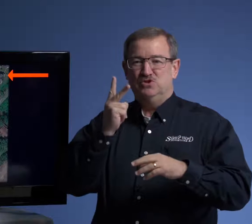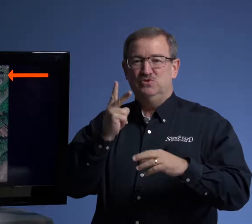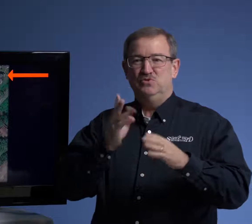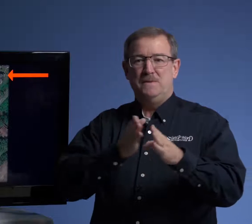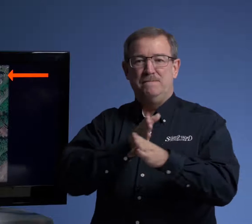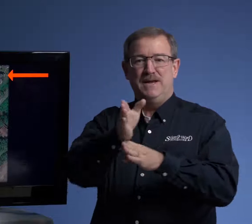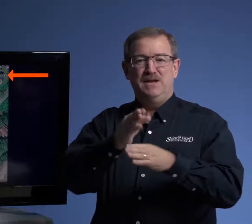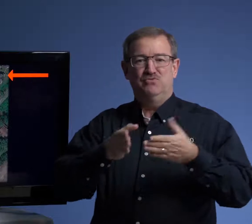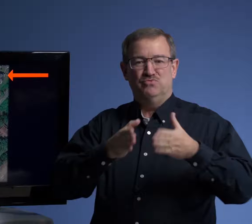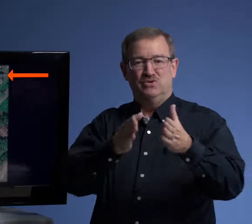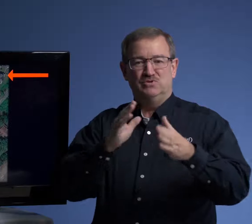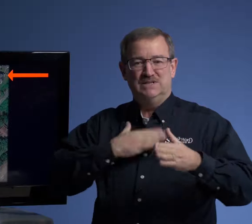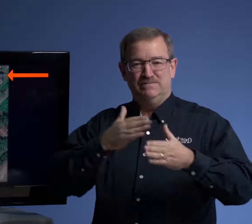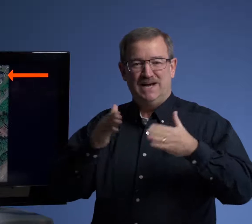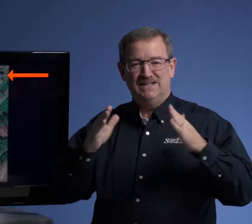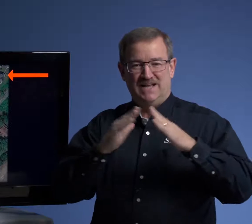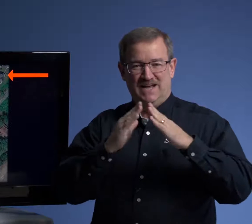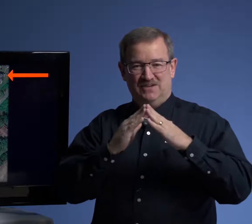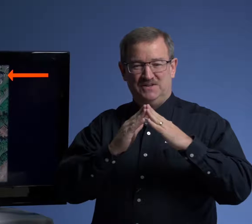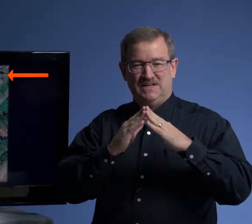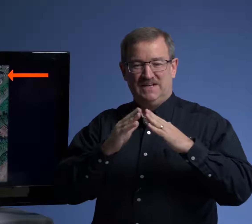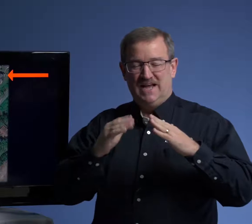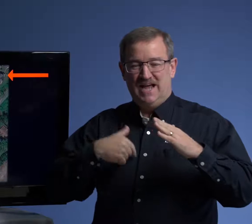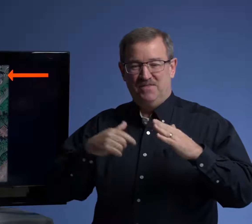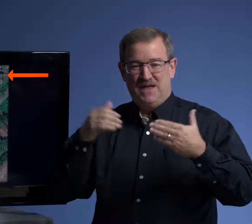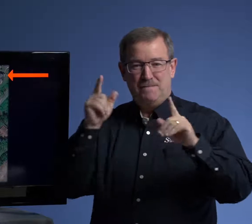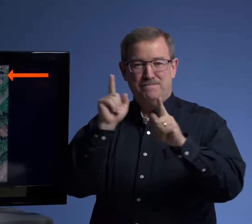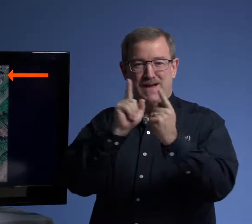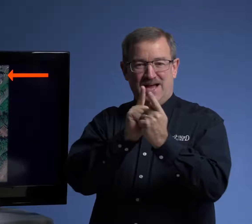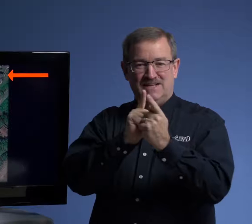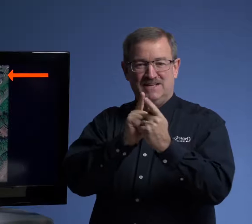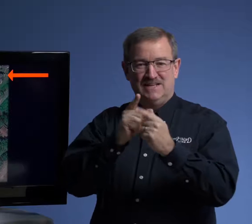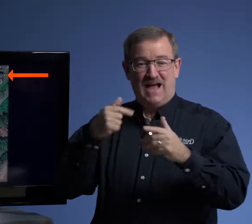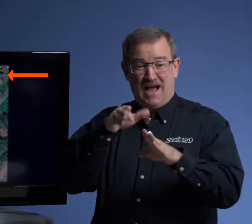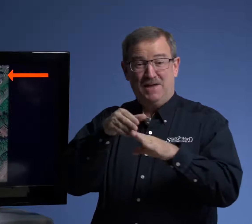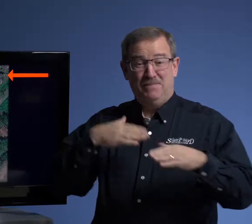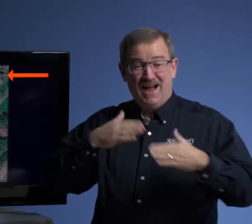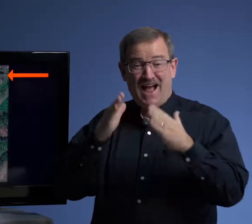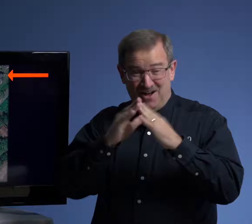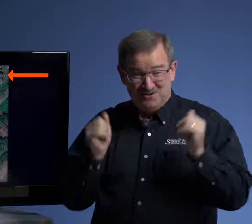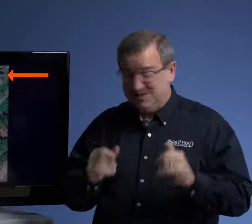two main roads in my town and they met at my house.